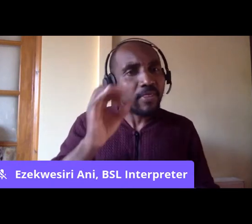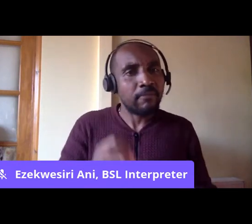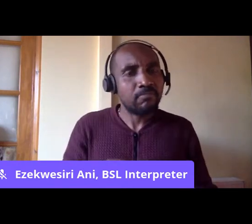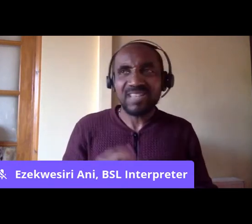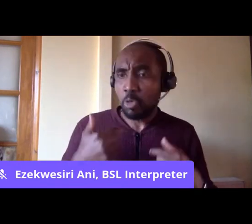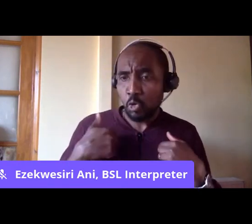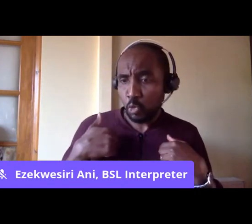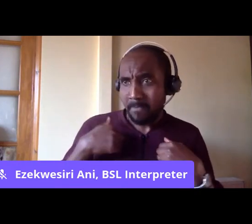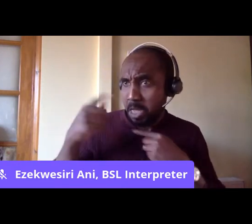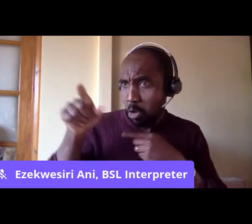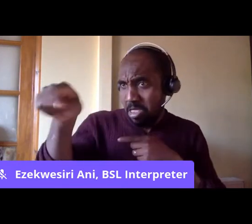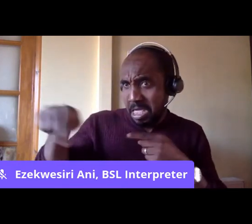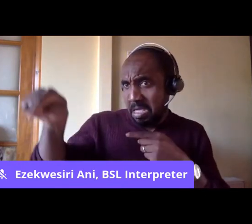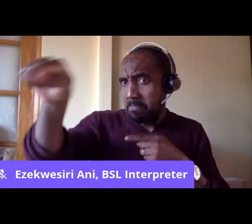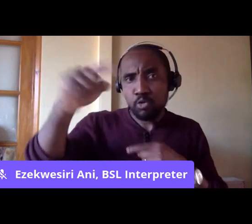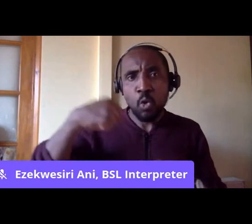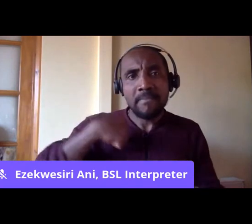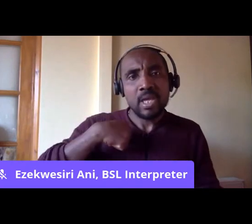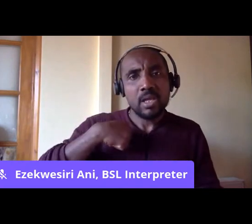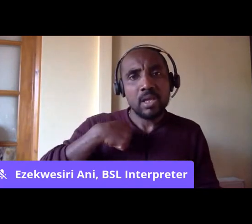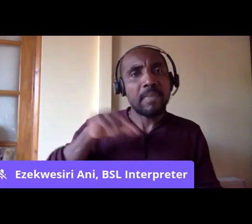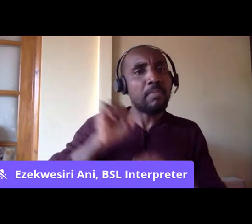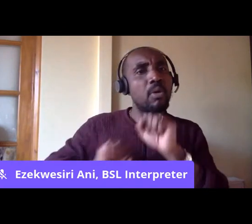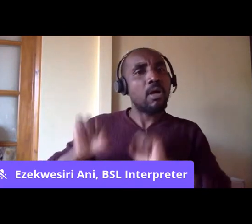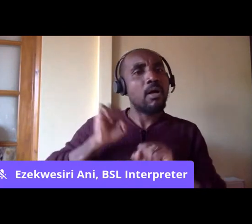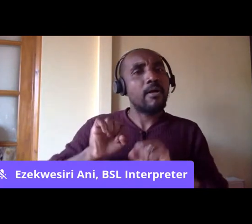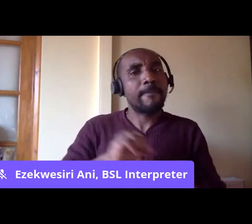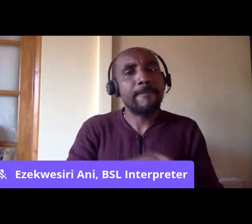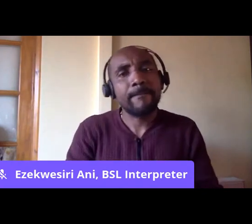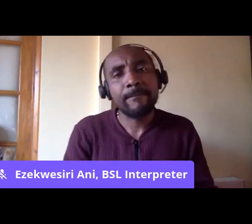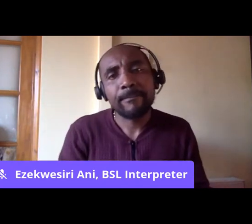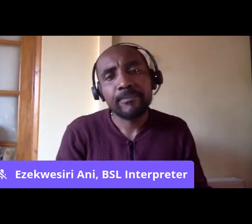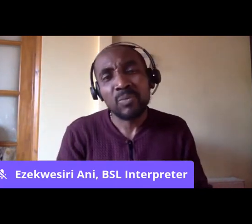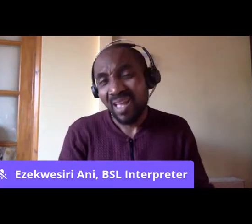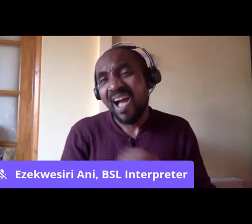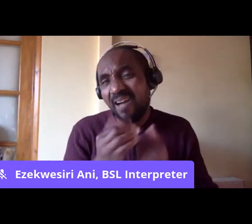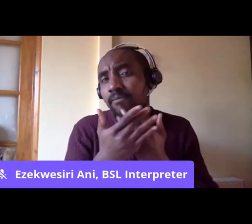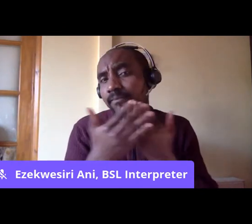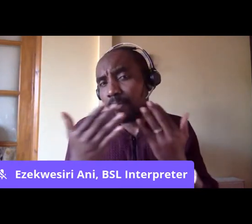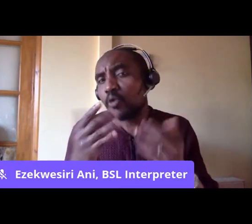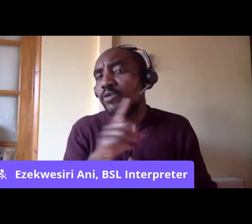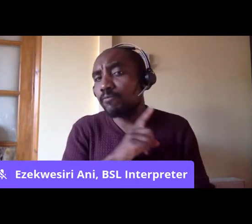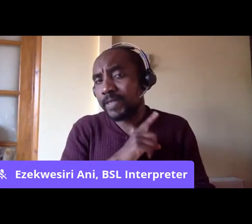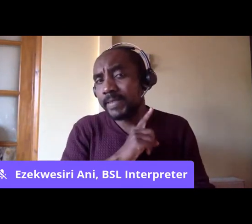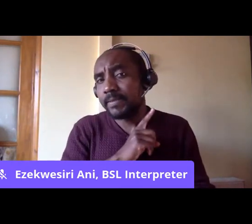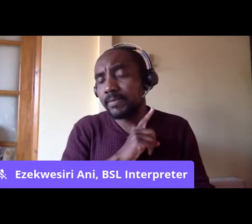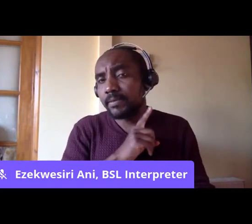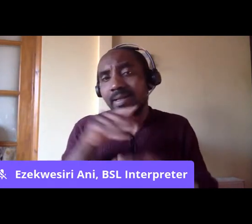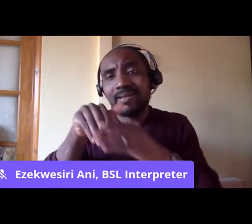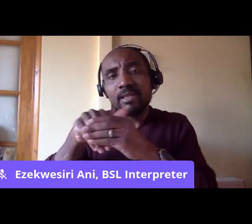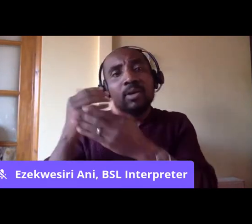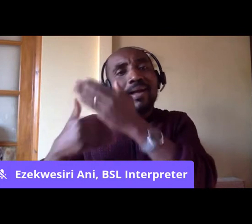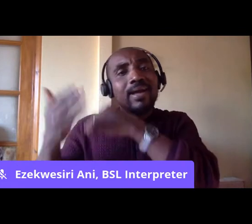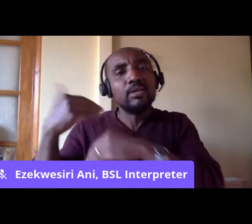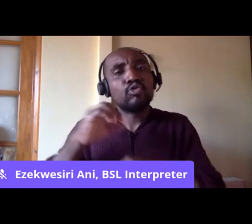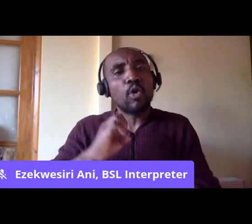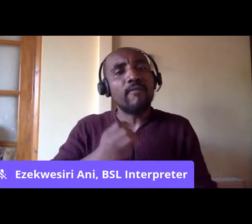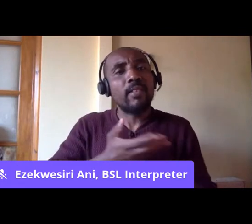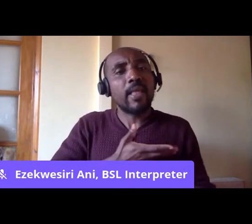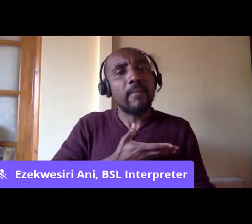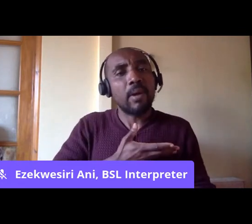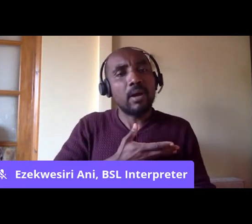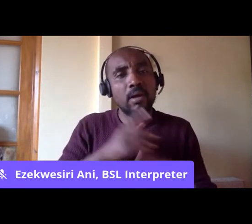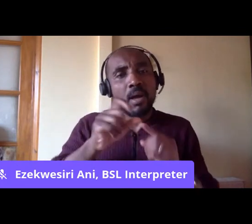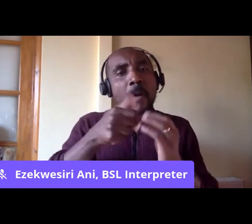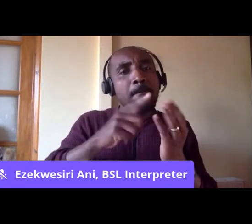there were various reasons for that that are embedded in the history of the Labour Party. Both Paul